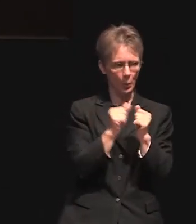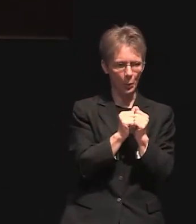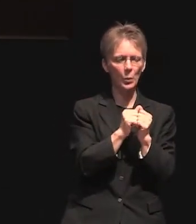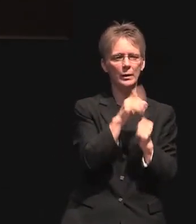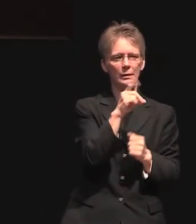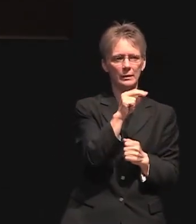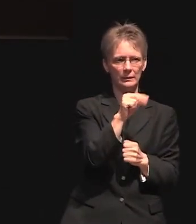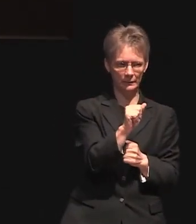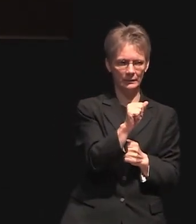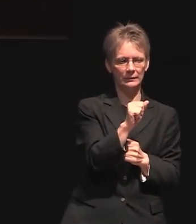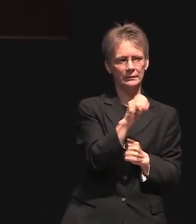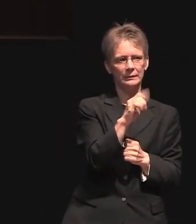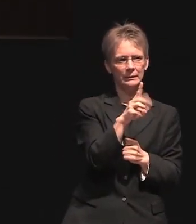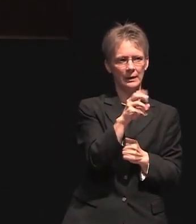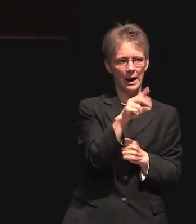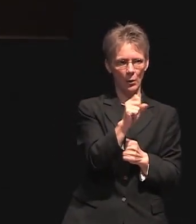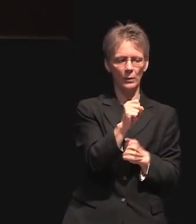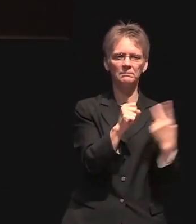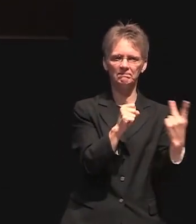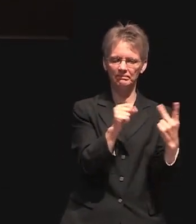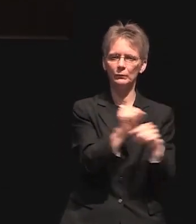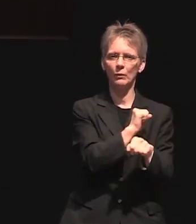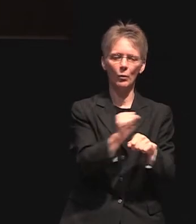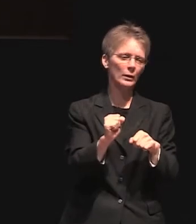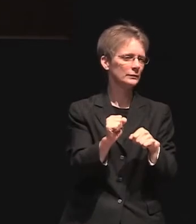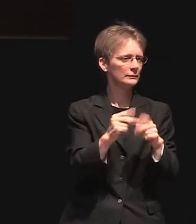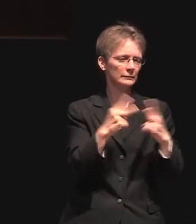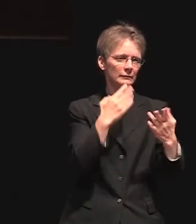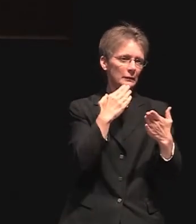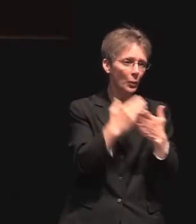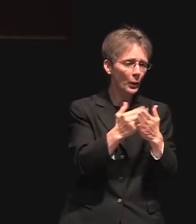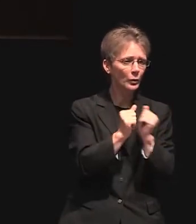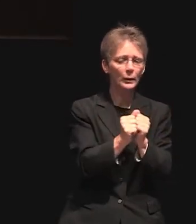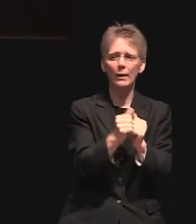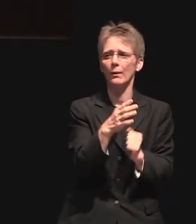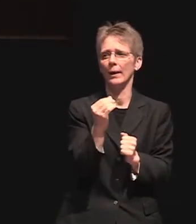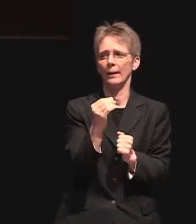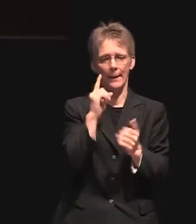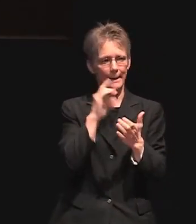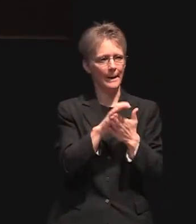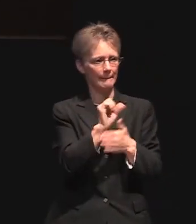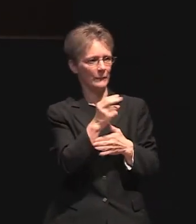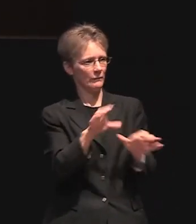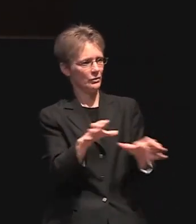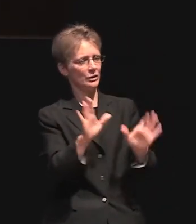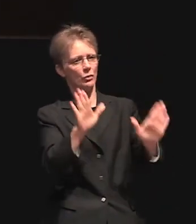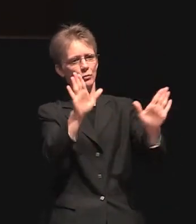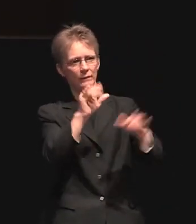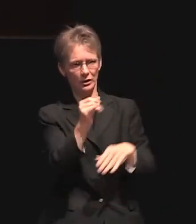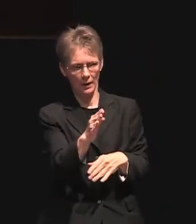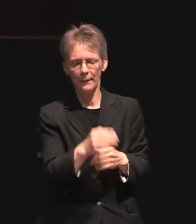donna and i have worked extremely well together and i believe that she has done a terrific job